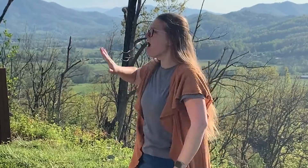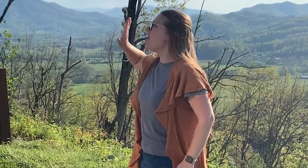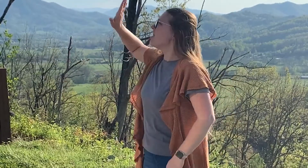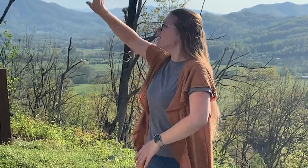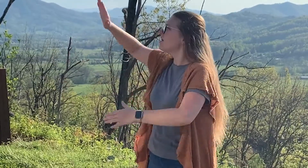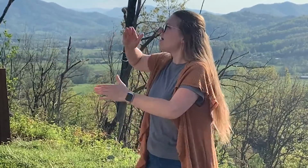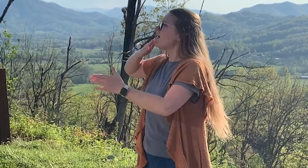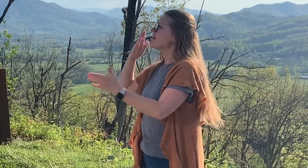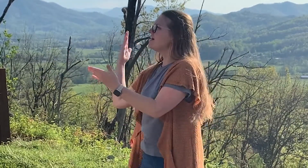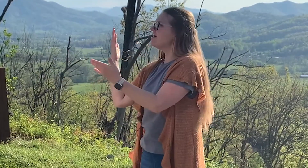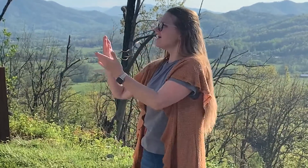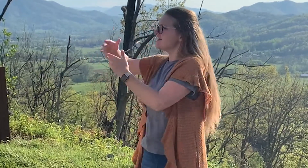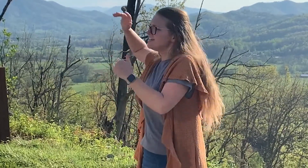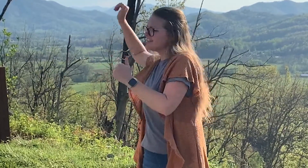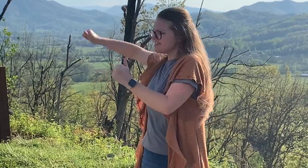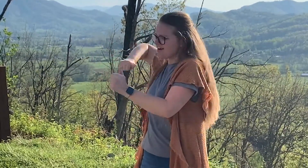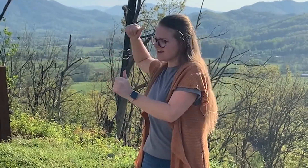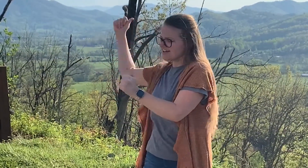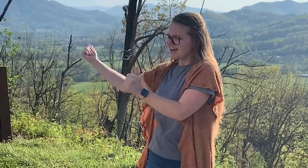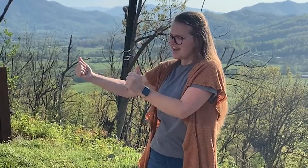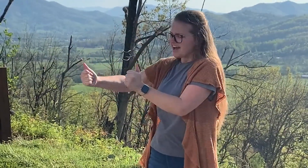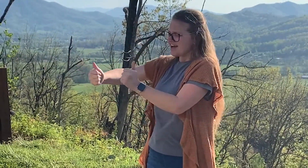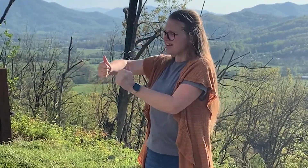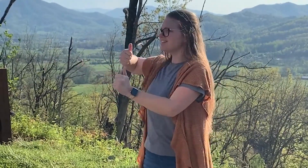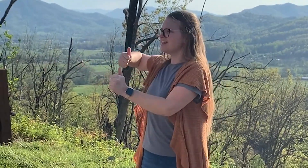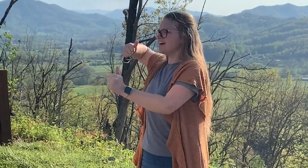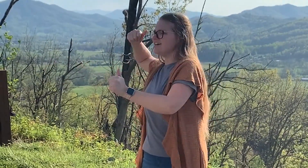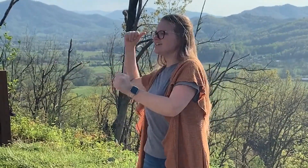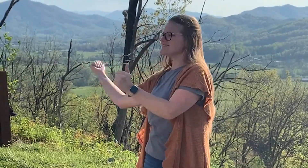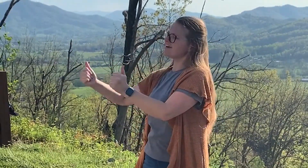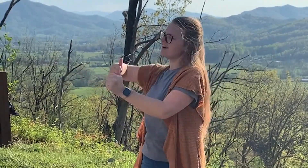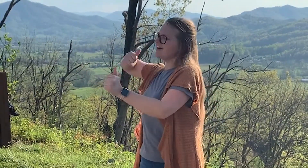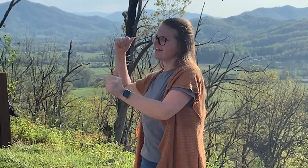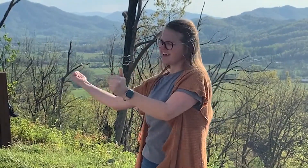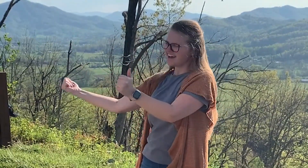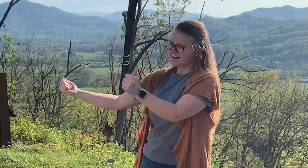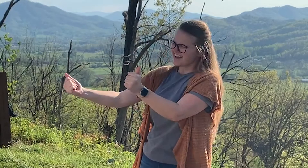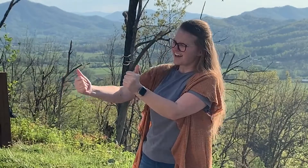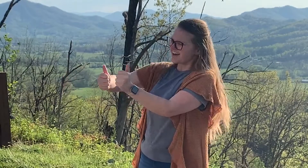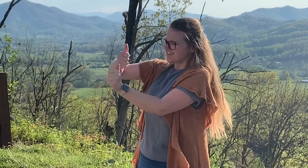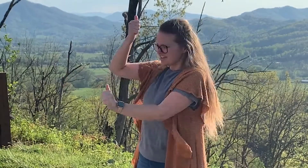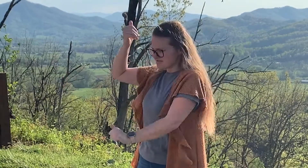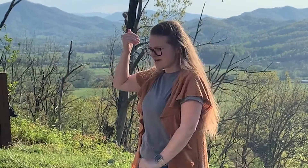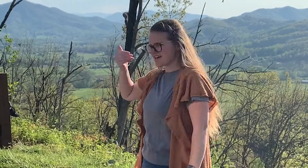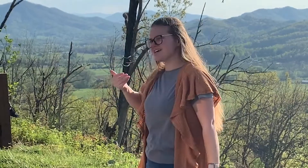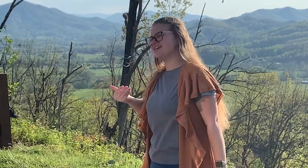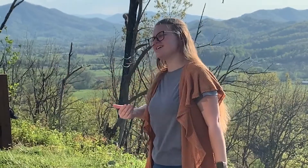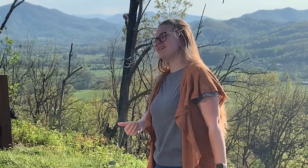Your goodness is running out of me It's running out of me